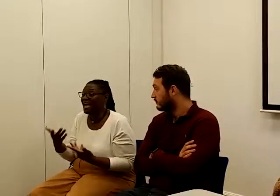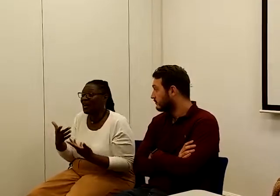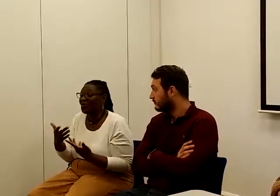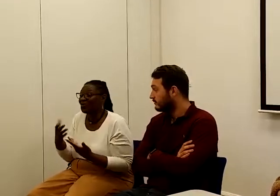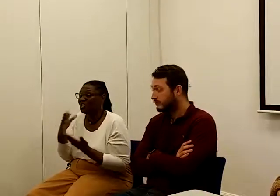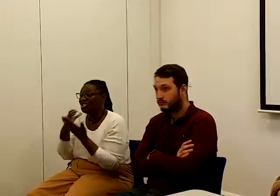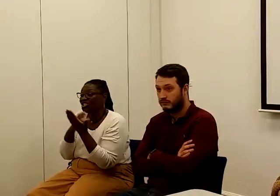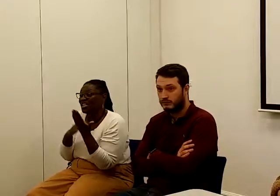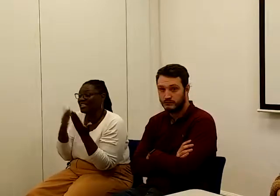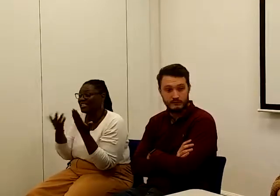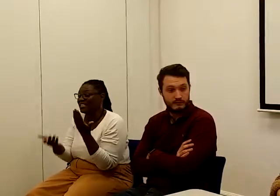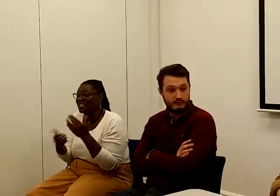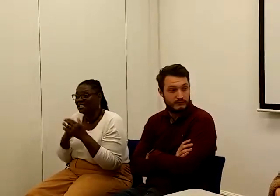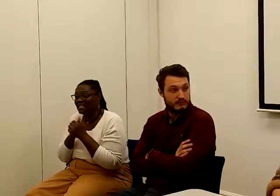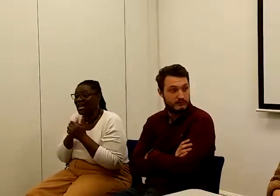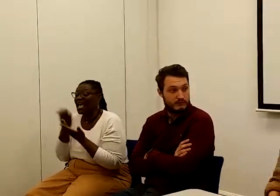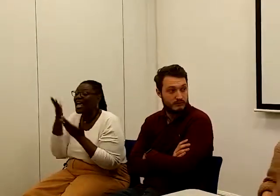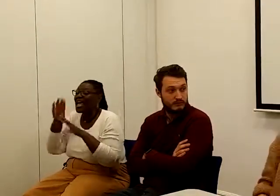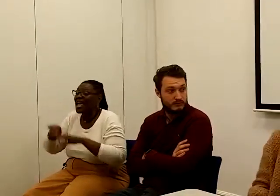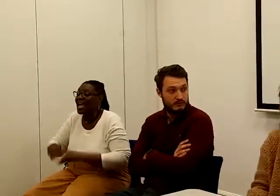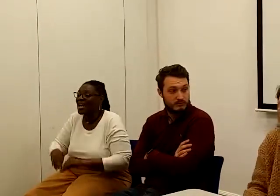Yeah, and conditionality now.